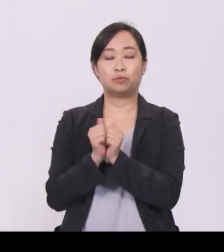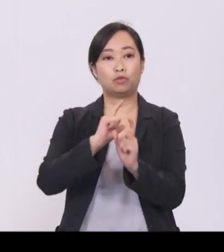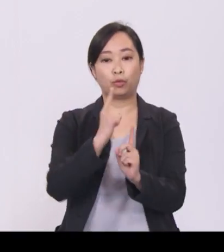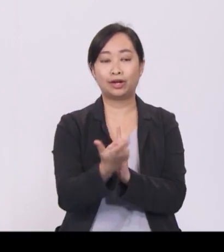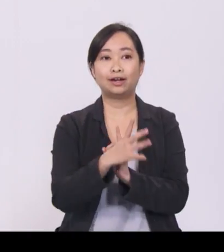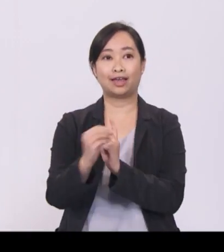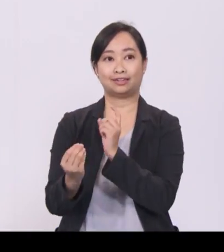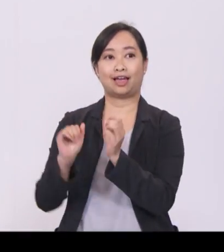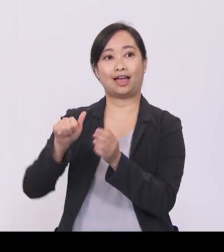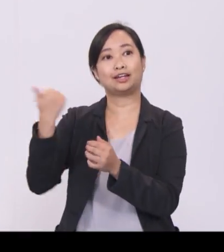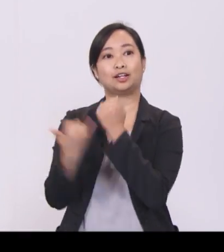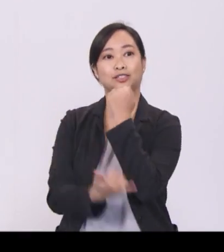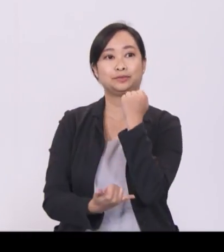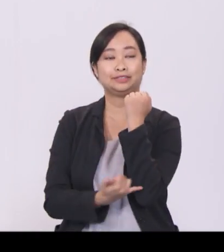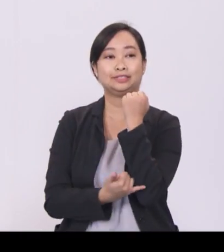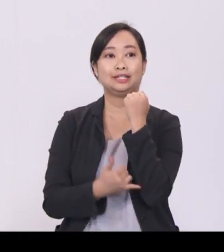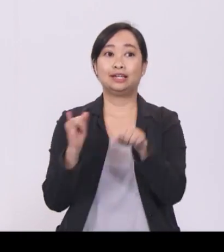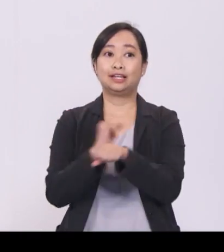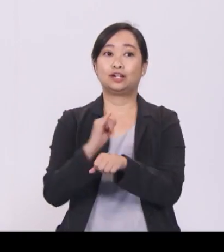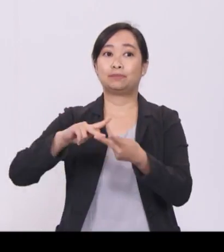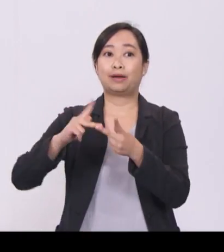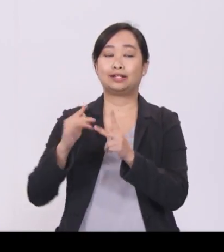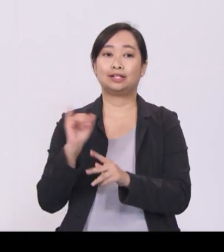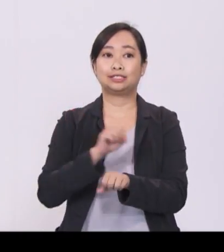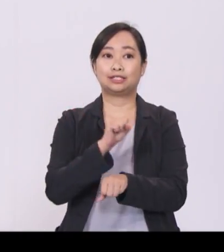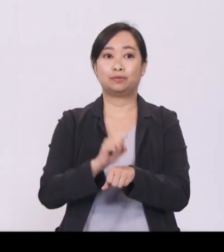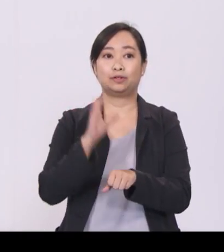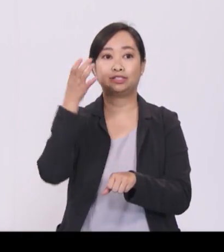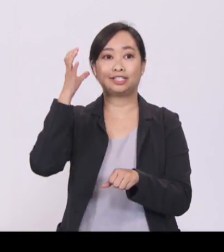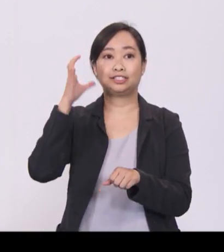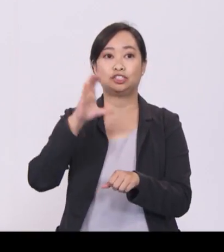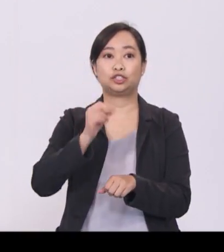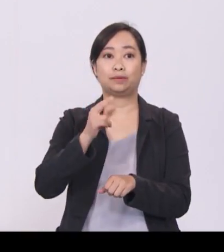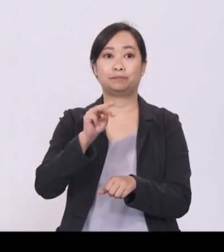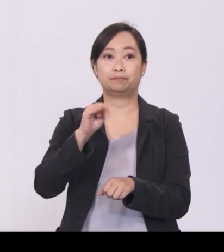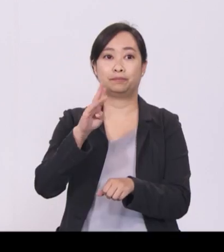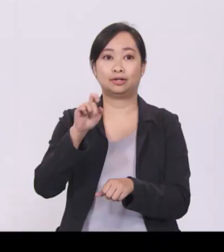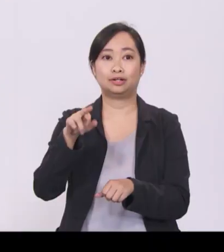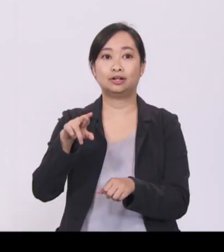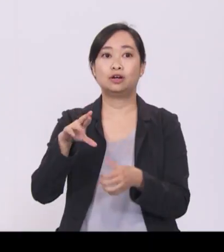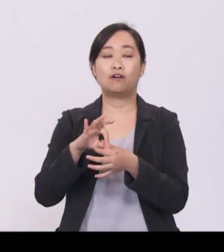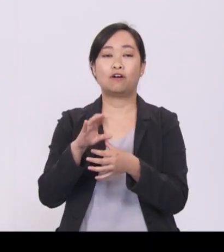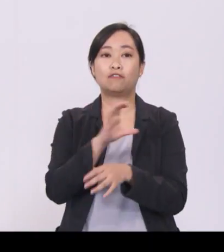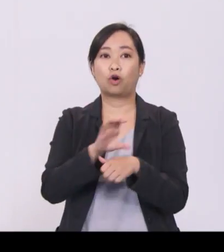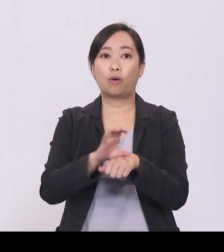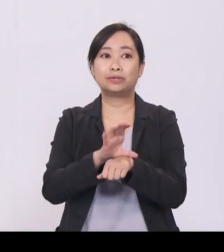partners at the Singapore Chinese Chamber of Commerce and Industry, or SSCCI, have made similar suggestions.